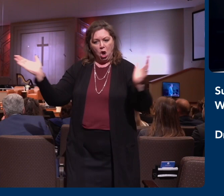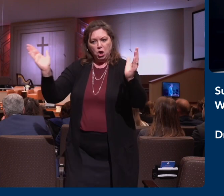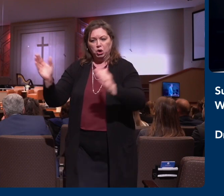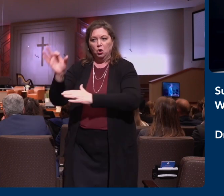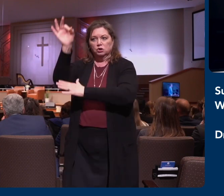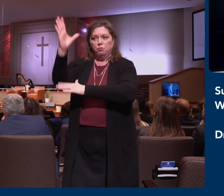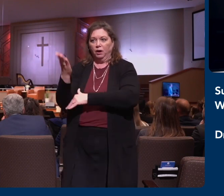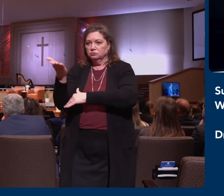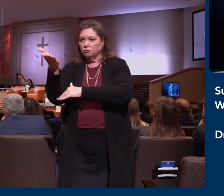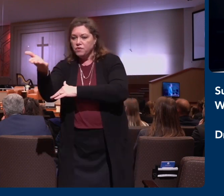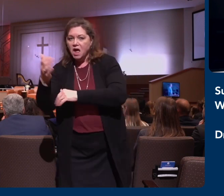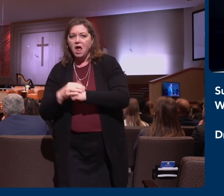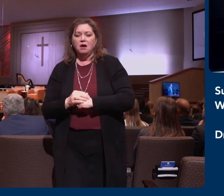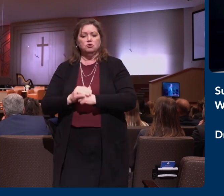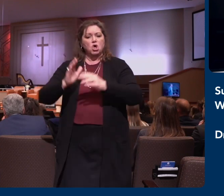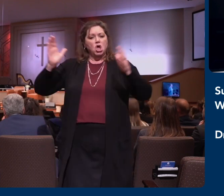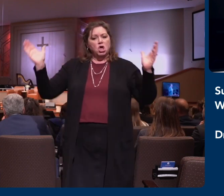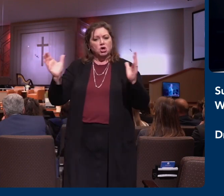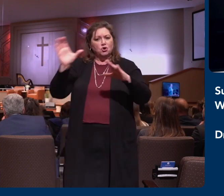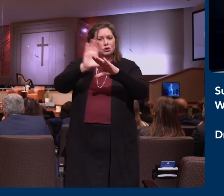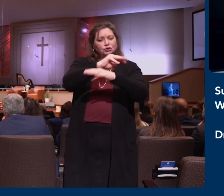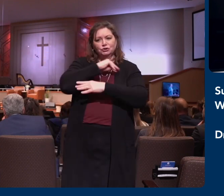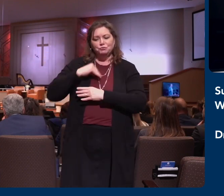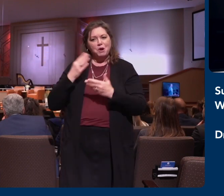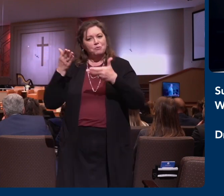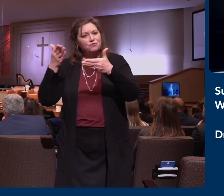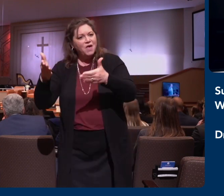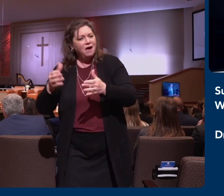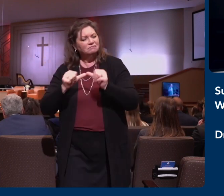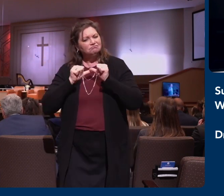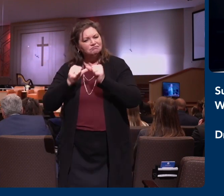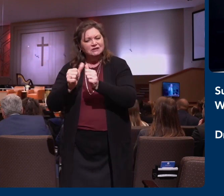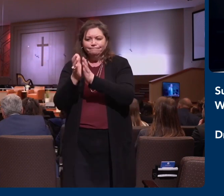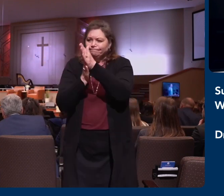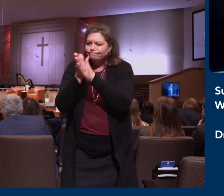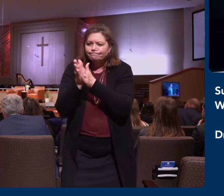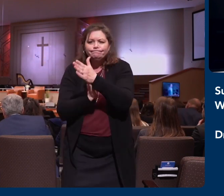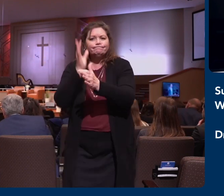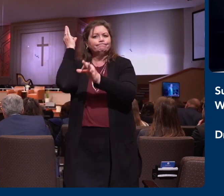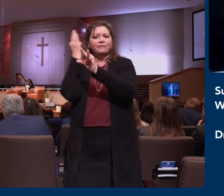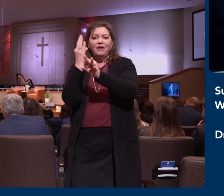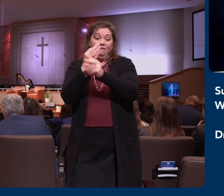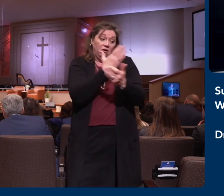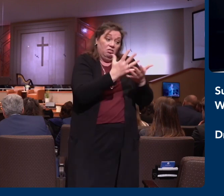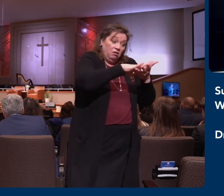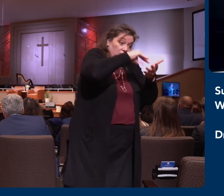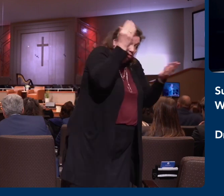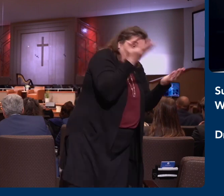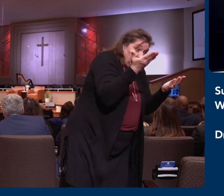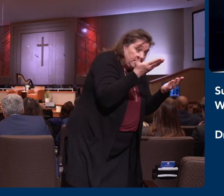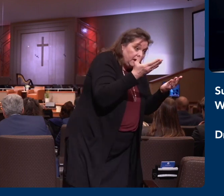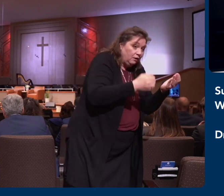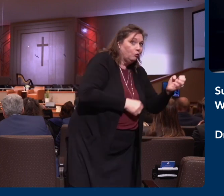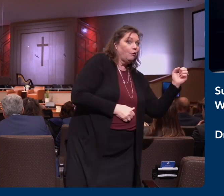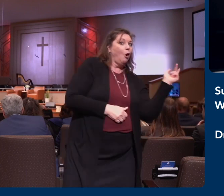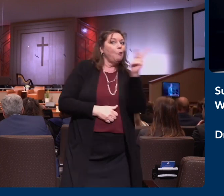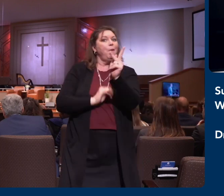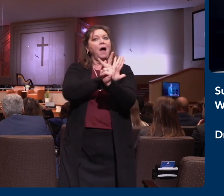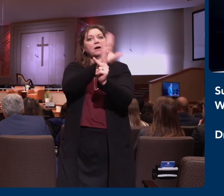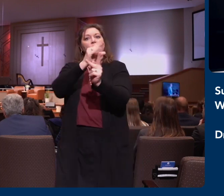serving alongside. Being faithful in those places and taking what you've learned here and serving the Lord in those places. But you